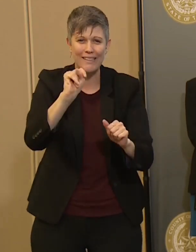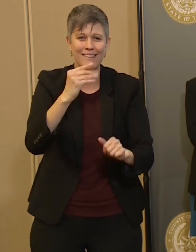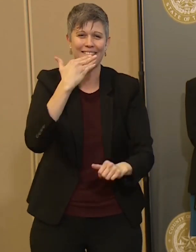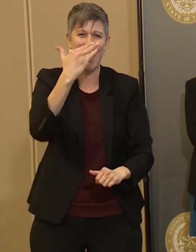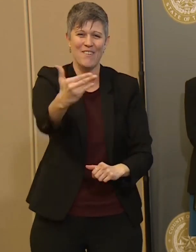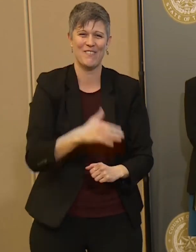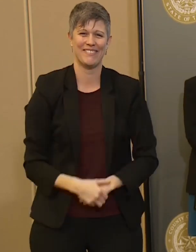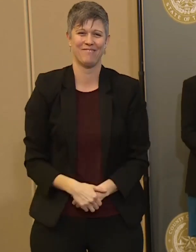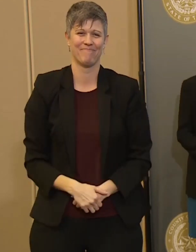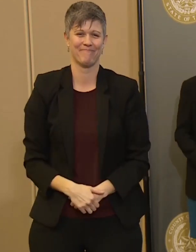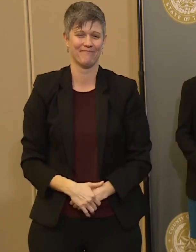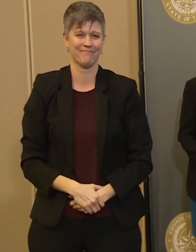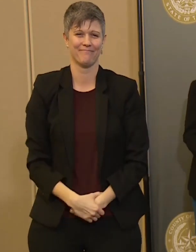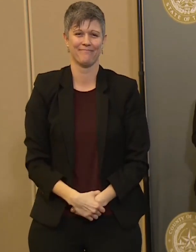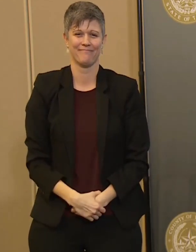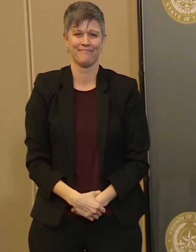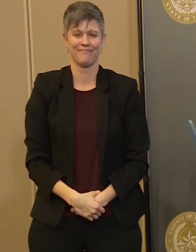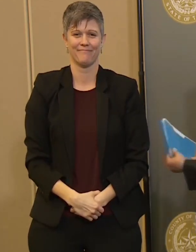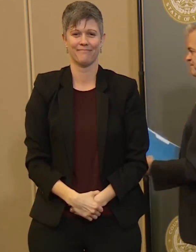Judge?